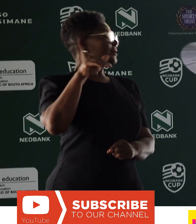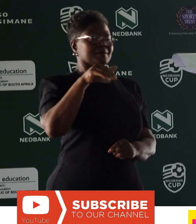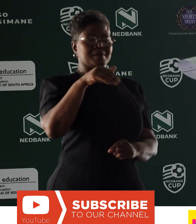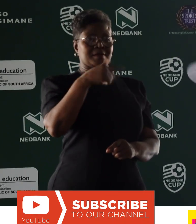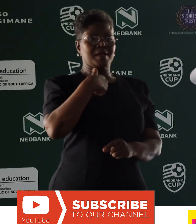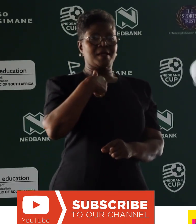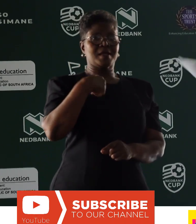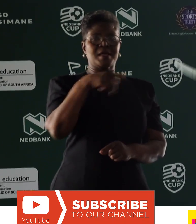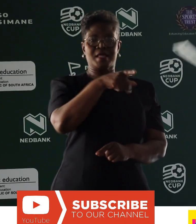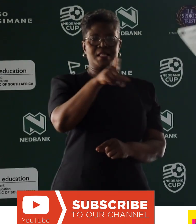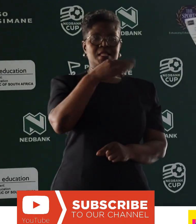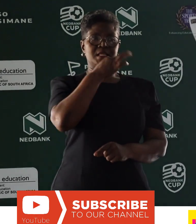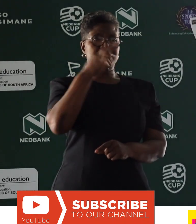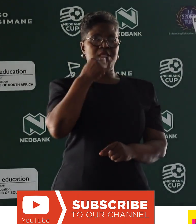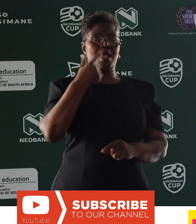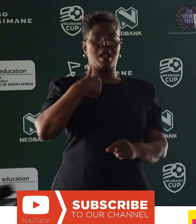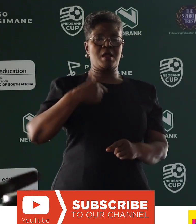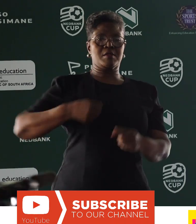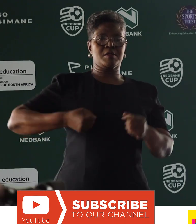of support.